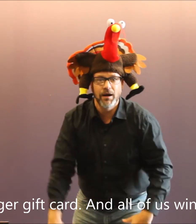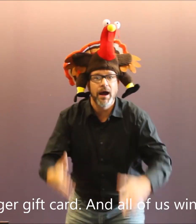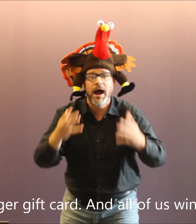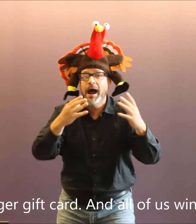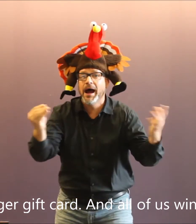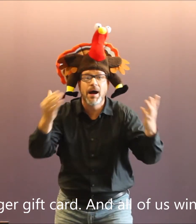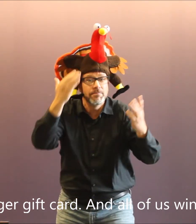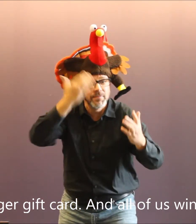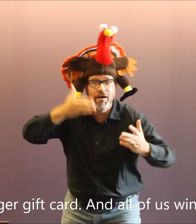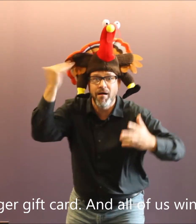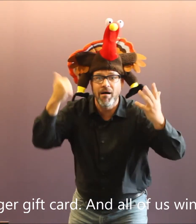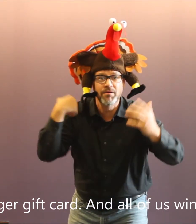gift card.